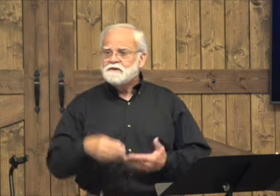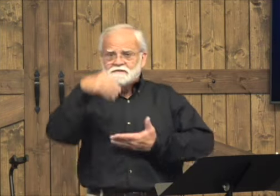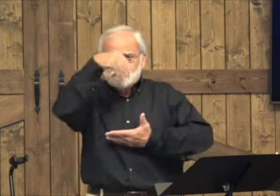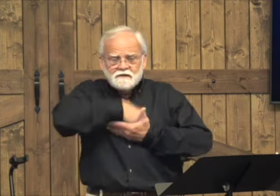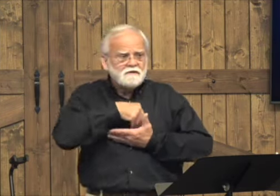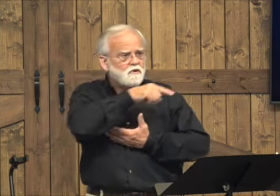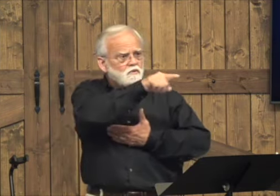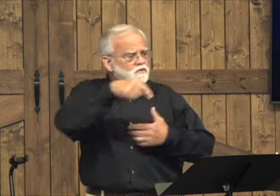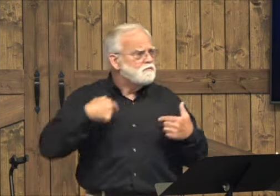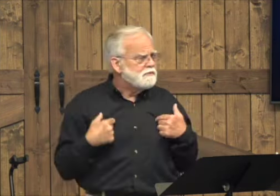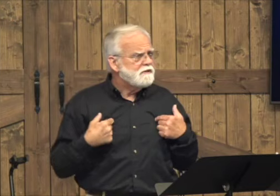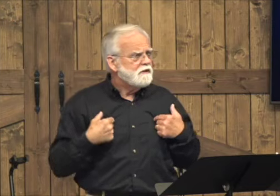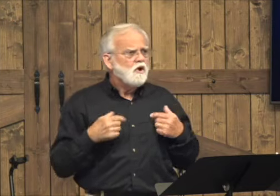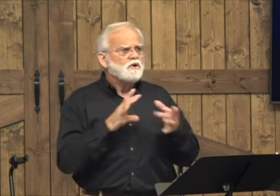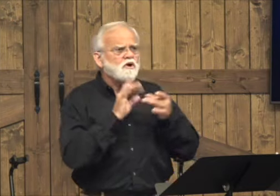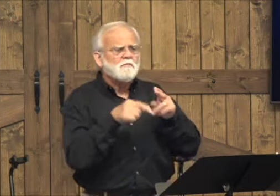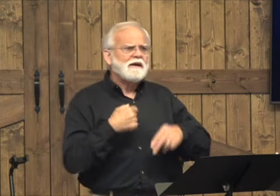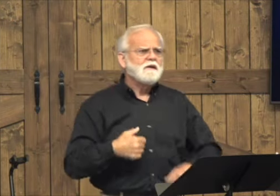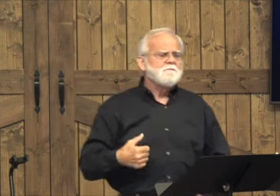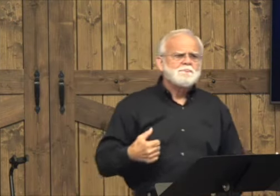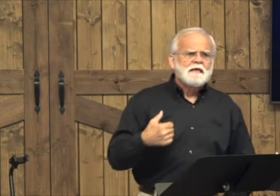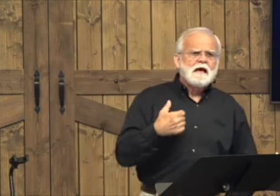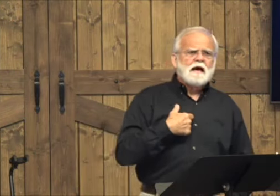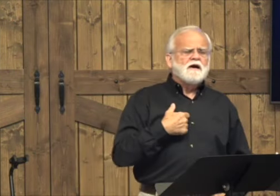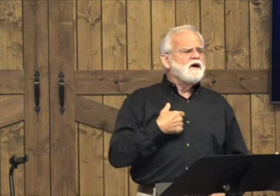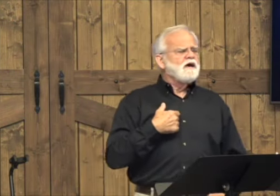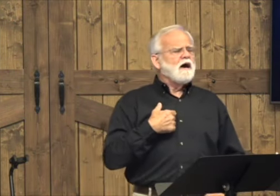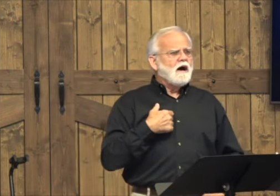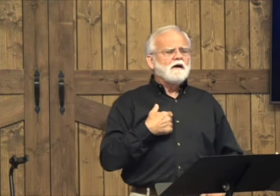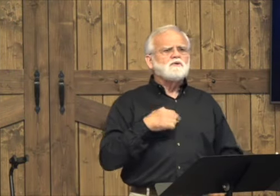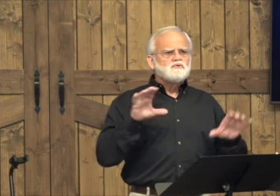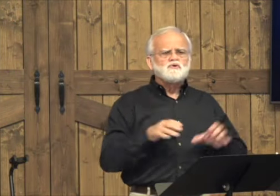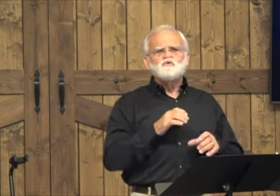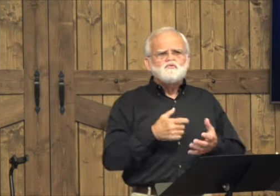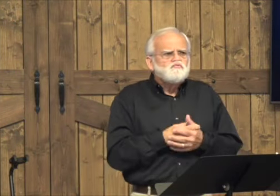Sin is real, and you and I have sin in our lives.